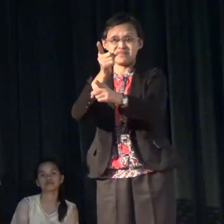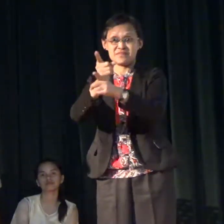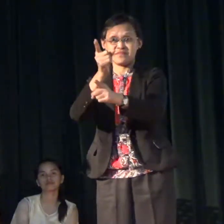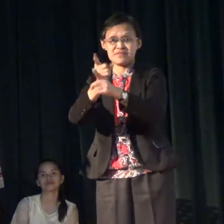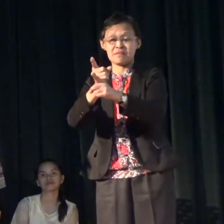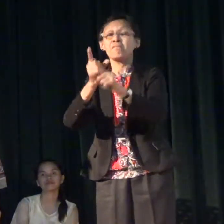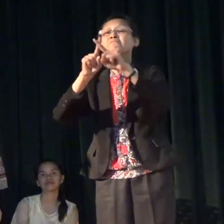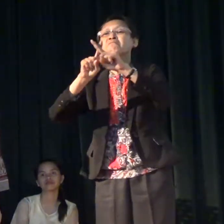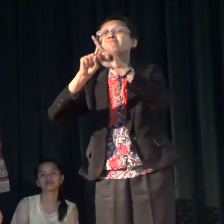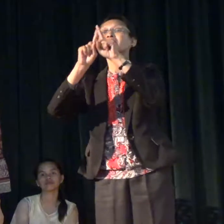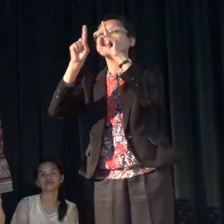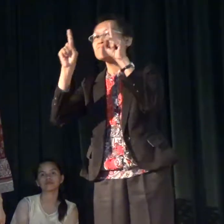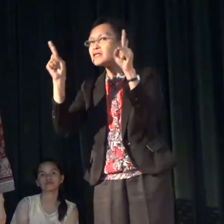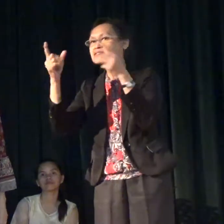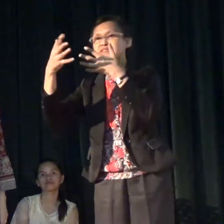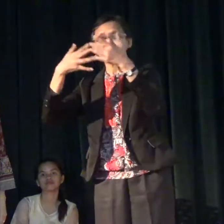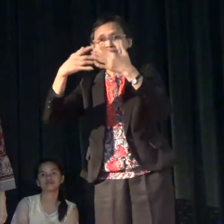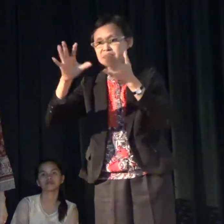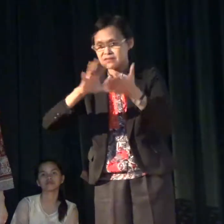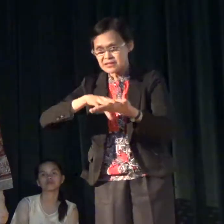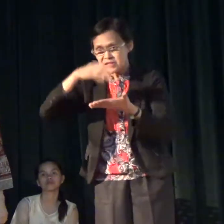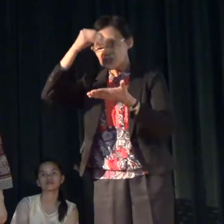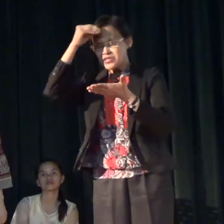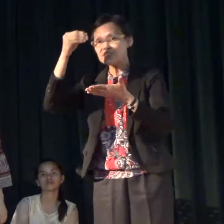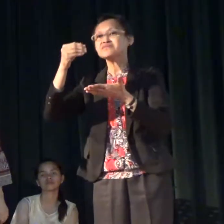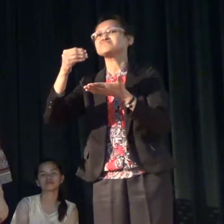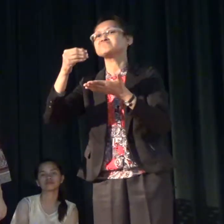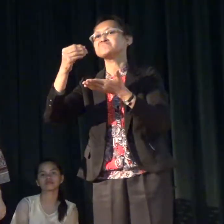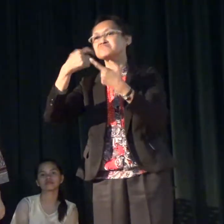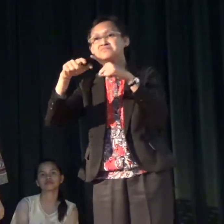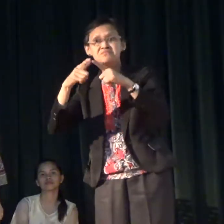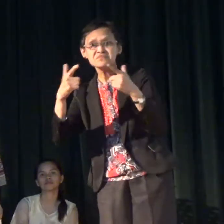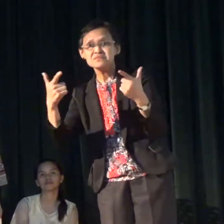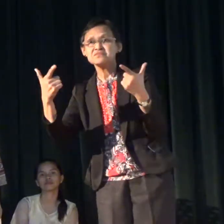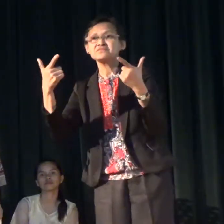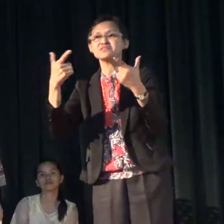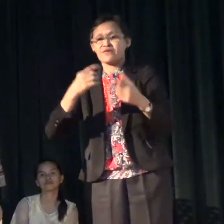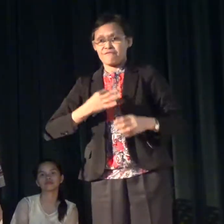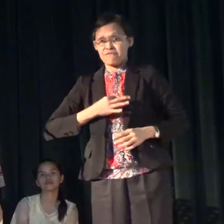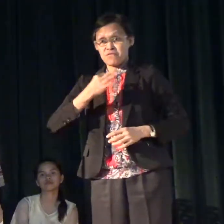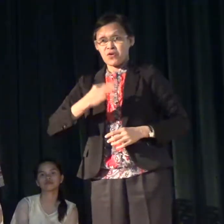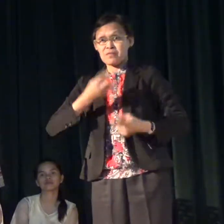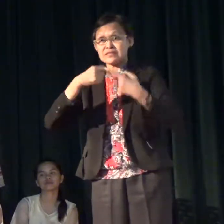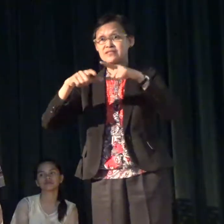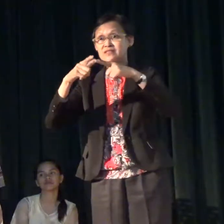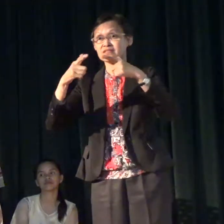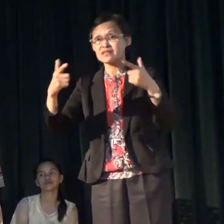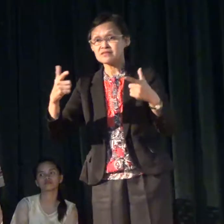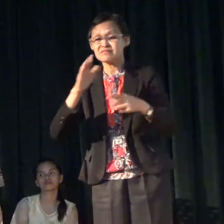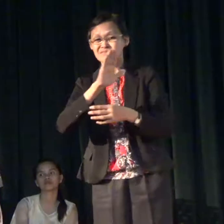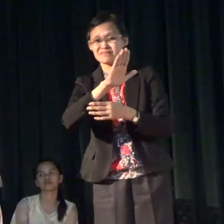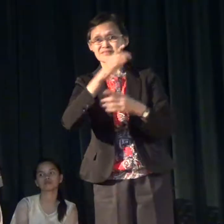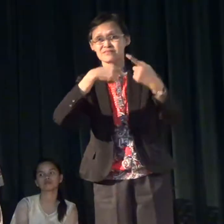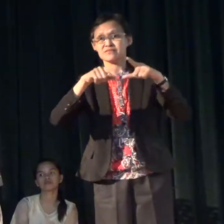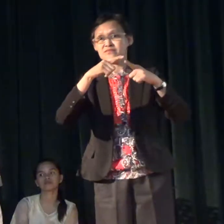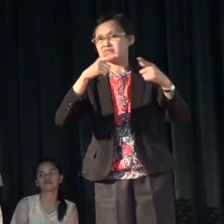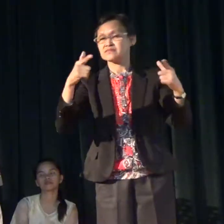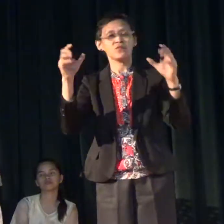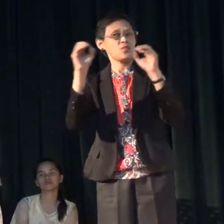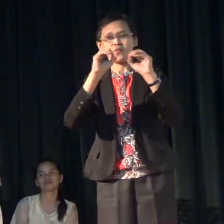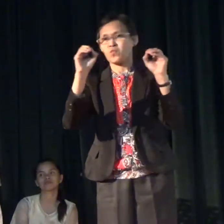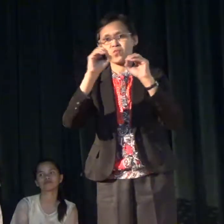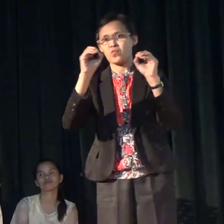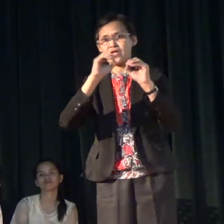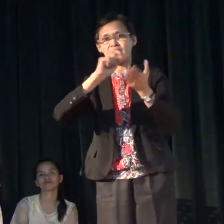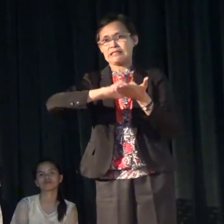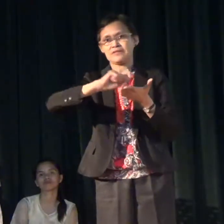But then, even if you learn sign language, formal sign language, that sign language has no written